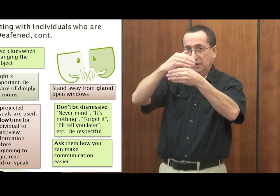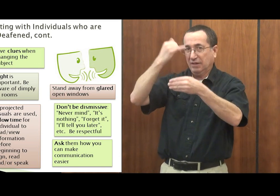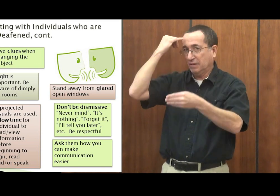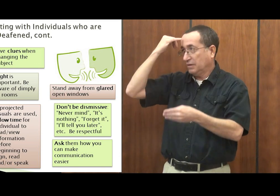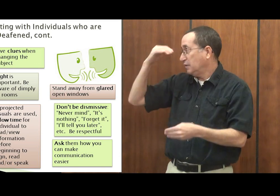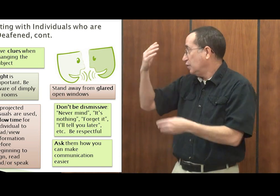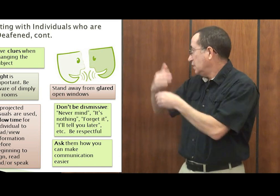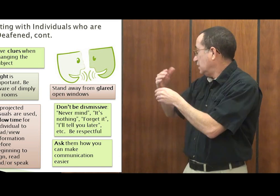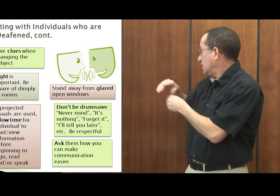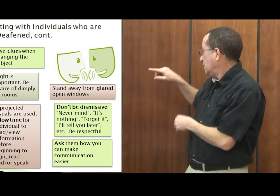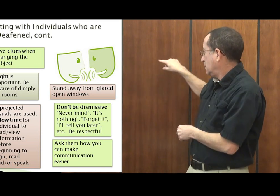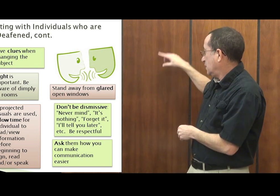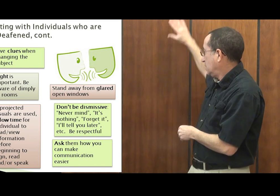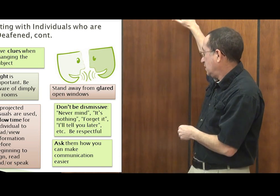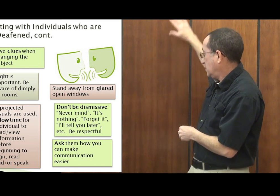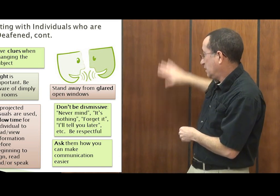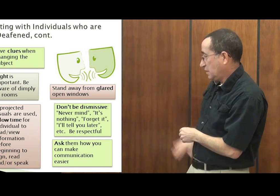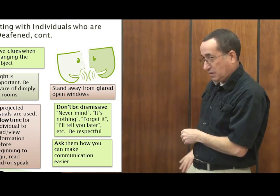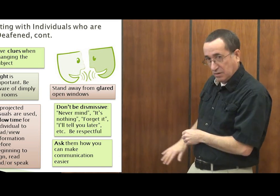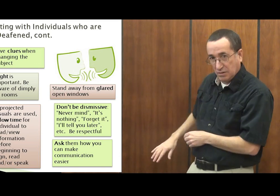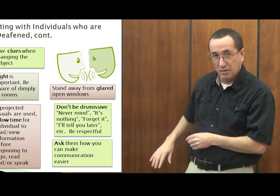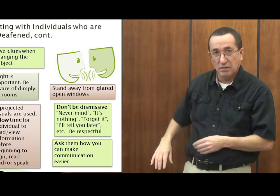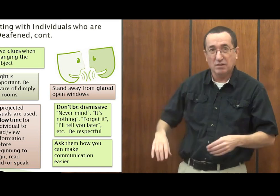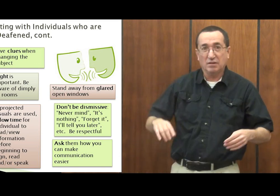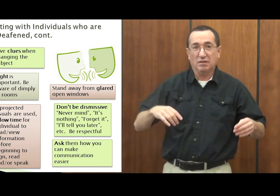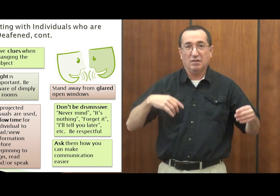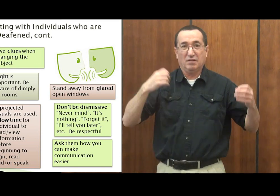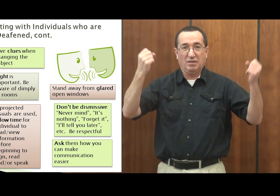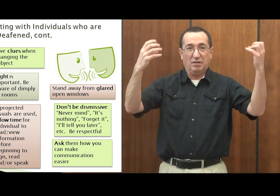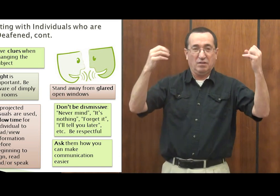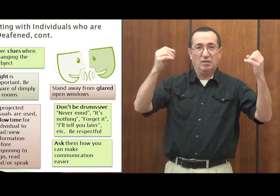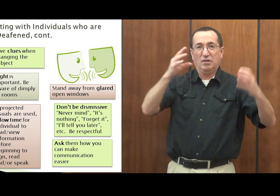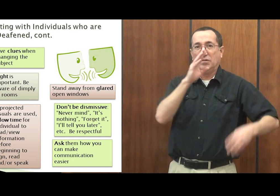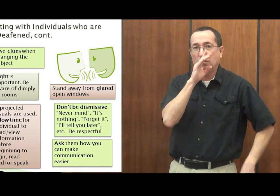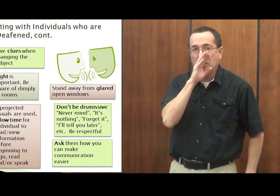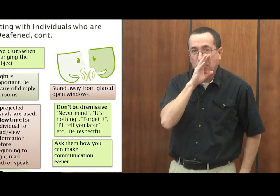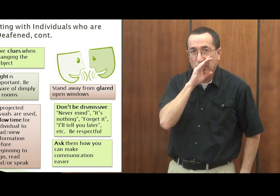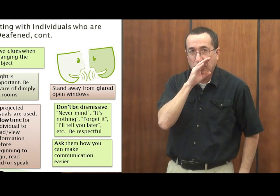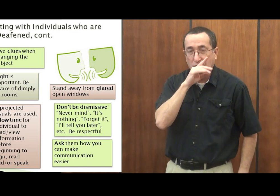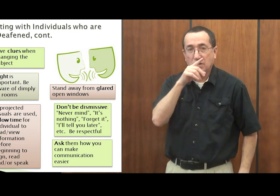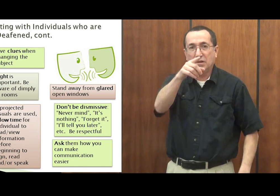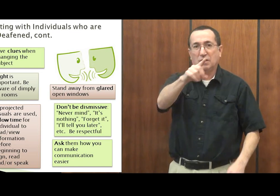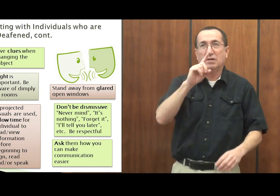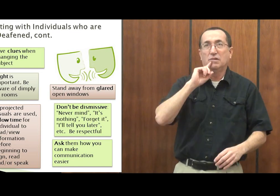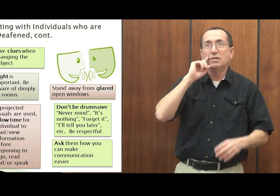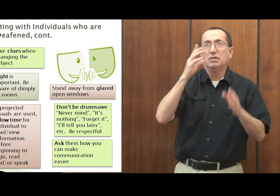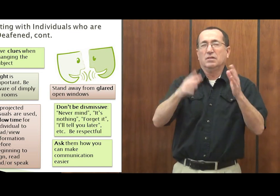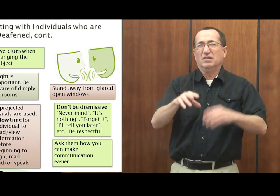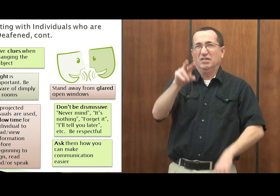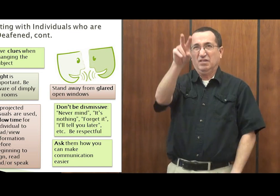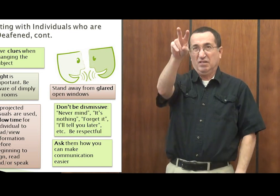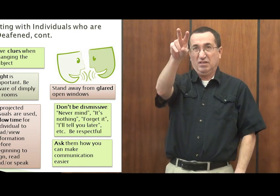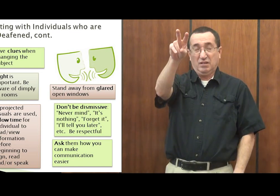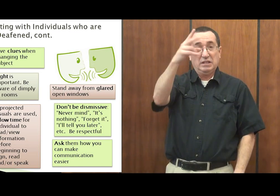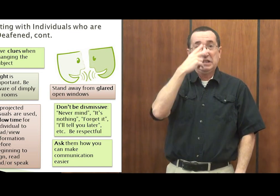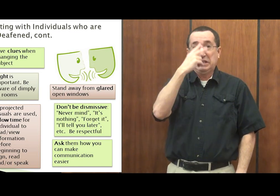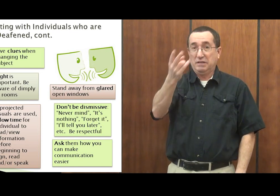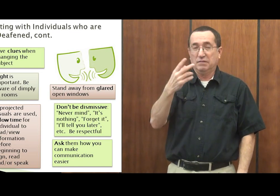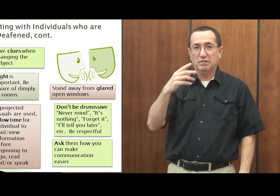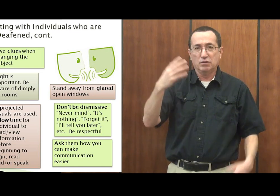Do not stand right in front of a window and present because you're going to look like